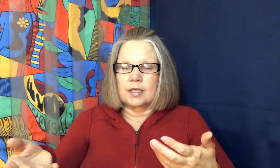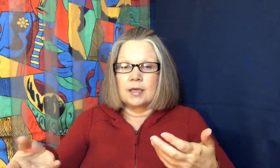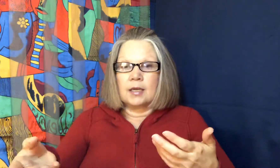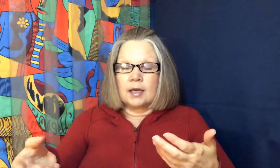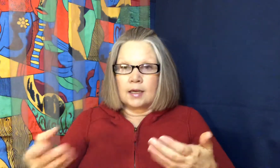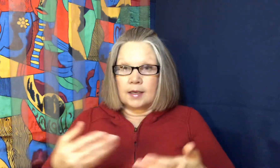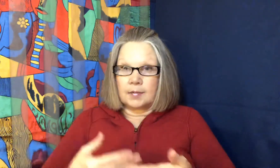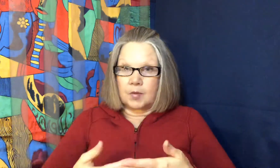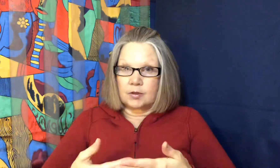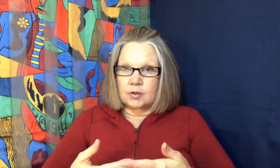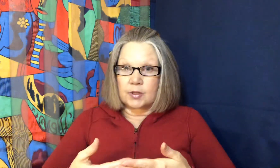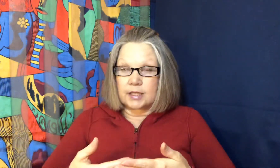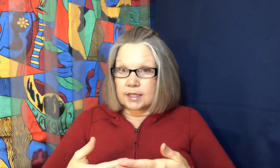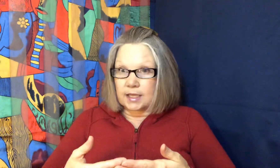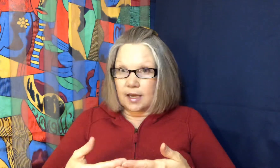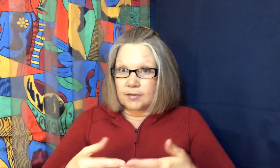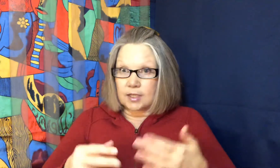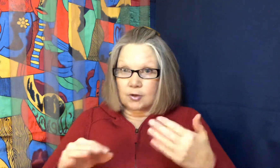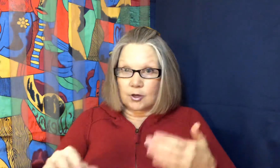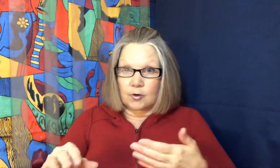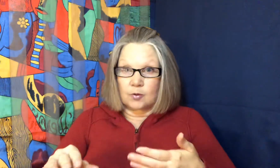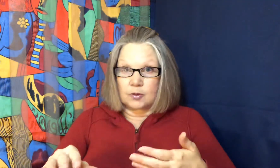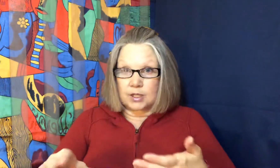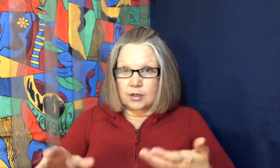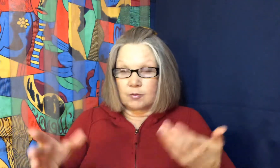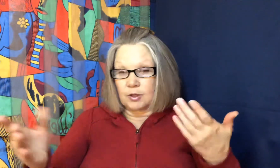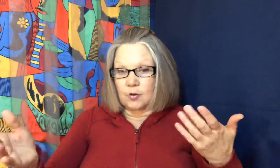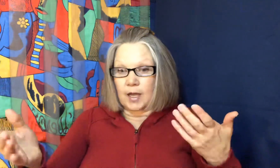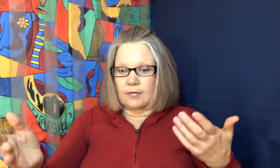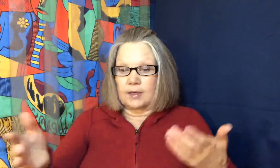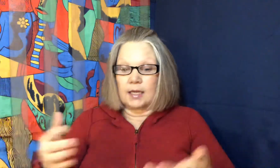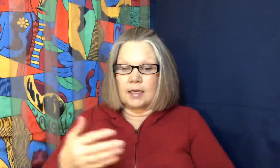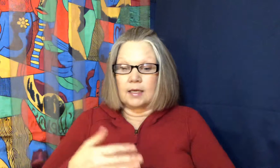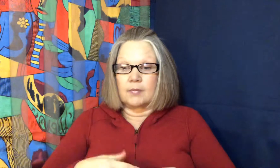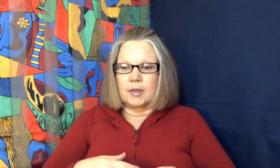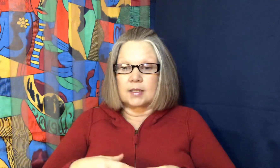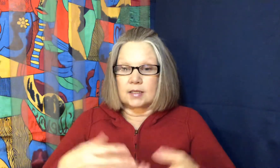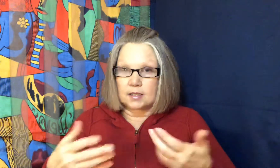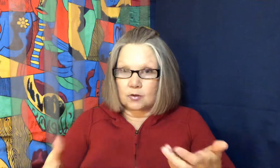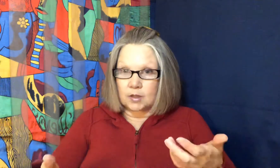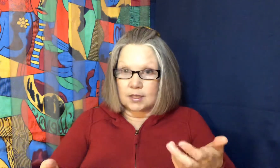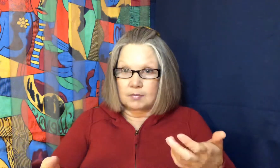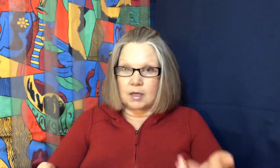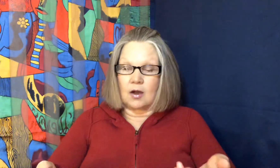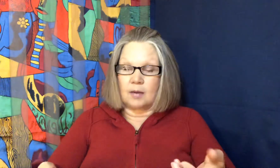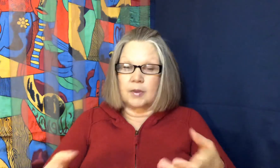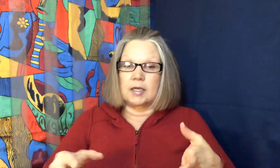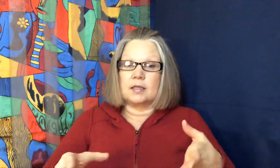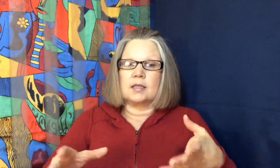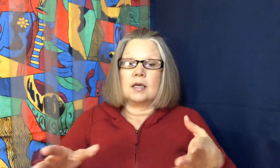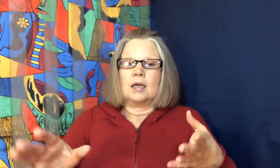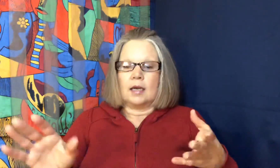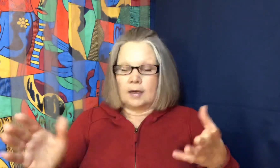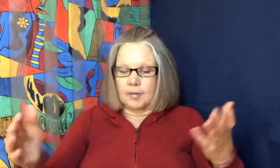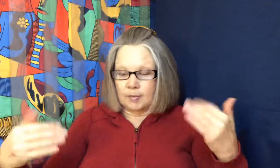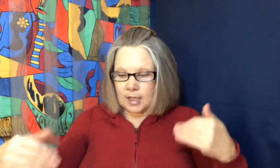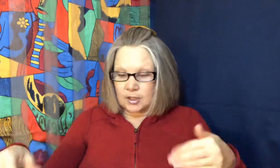I'll drink a decaf tea or an herbal tea with no caffeine in it because I still want something hot because I'm actually